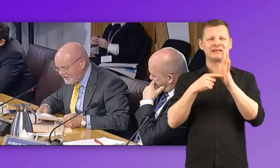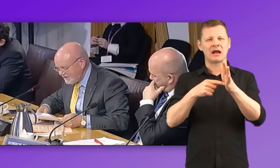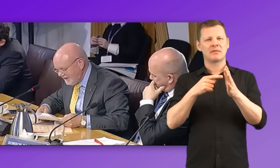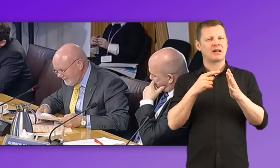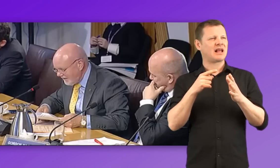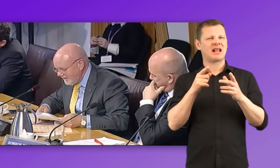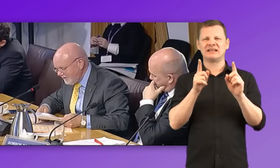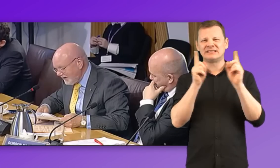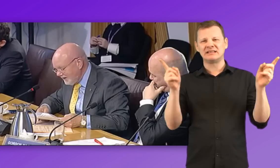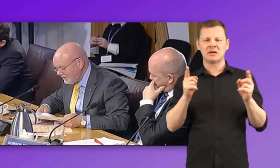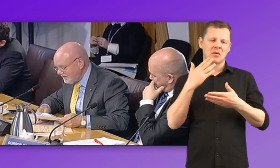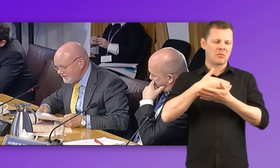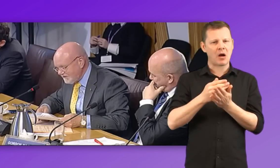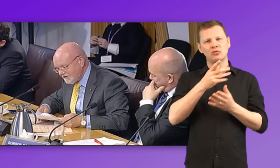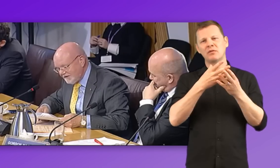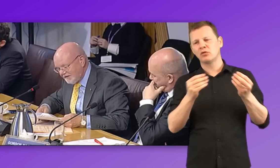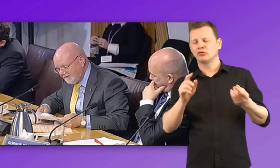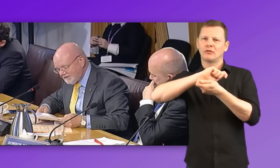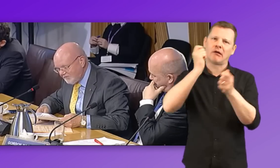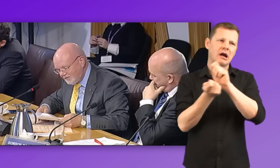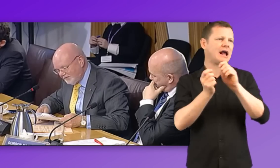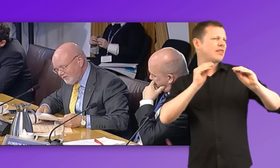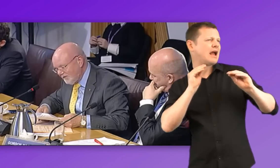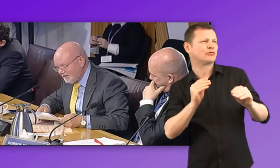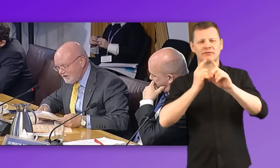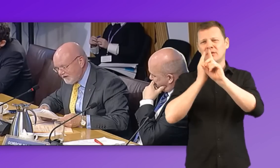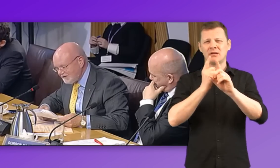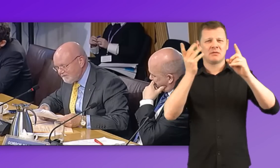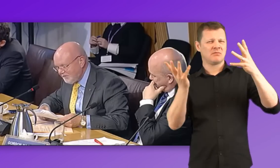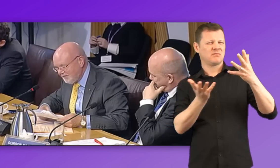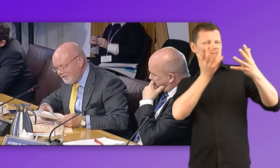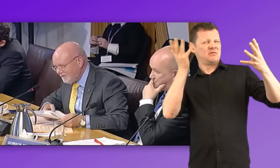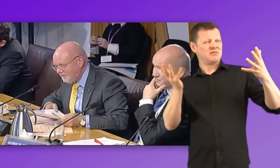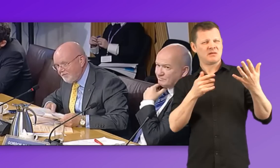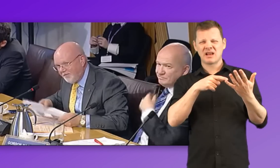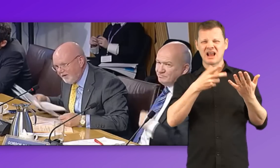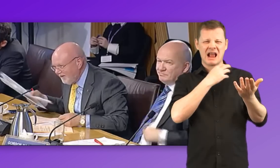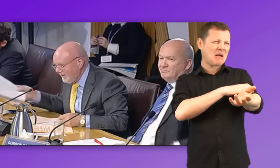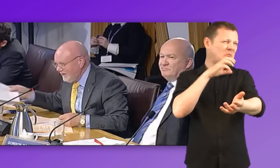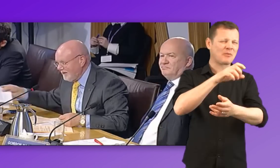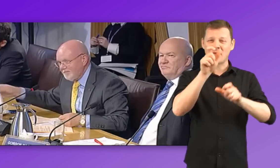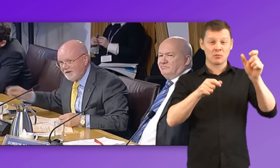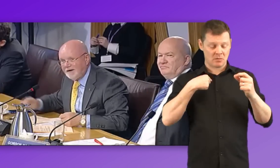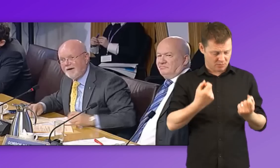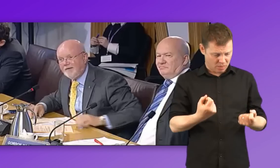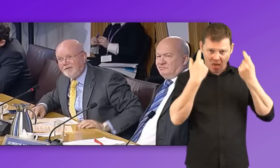educator from adhering to the sophisticated deficit model to one that generates empowerment of the pupil. I can barely get it out.